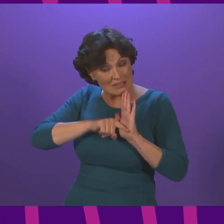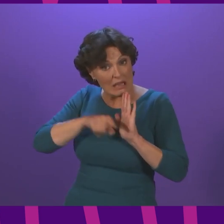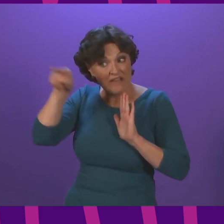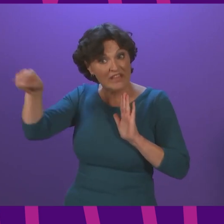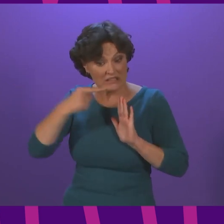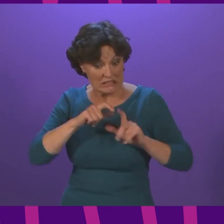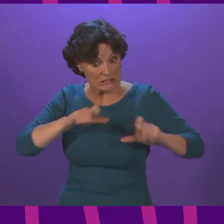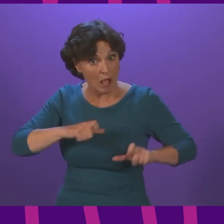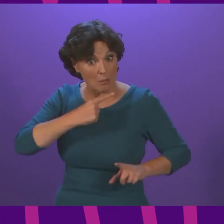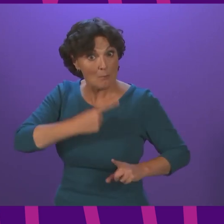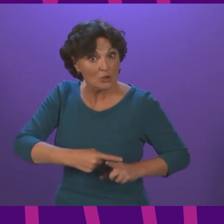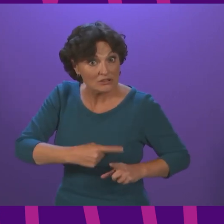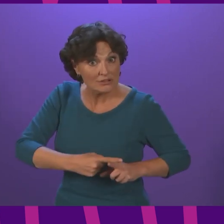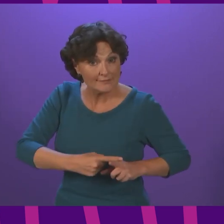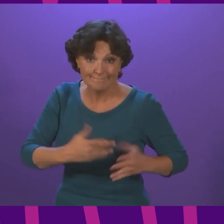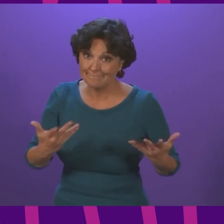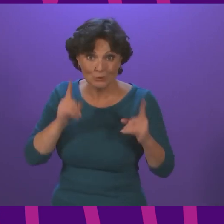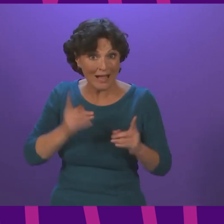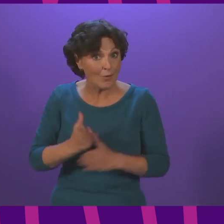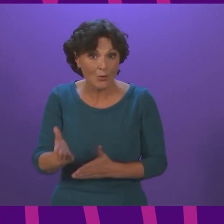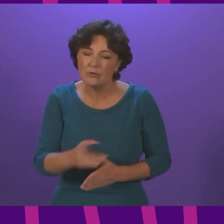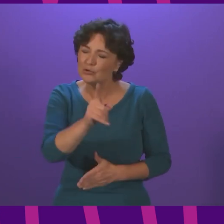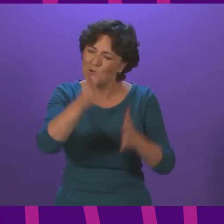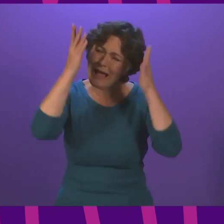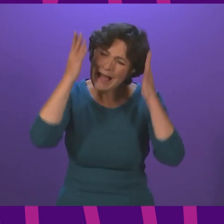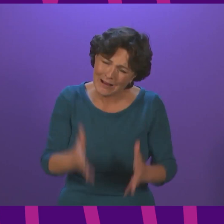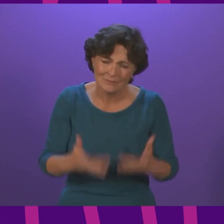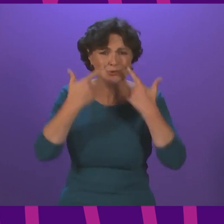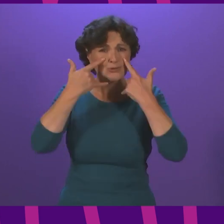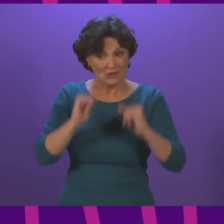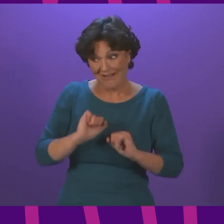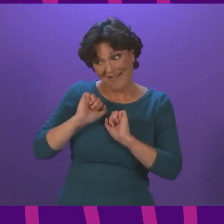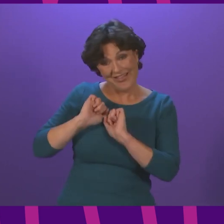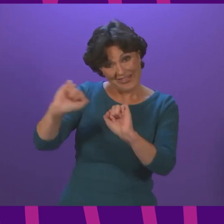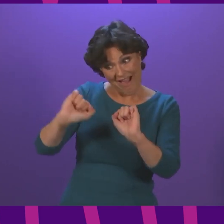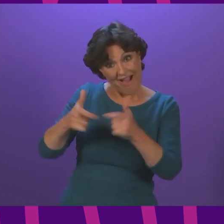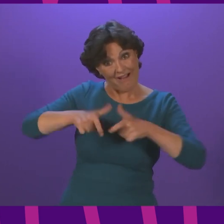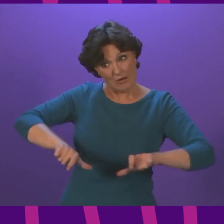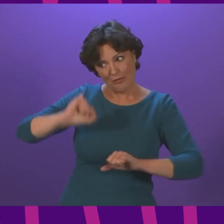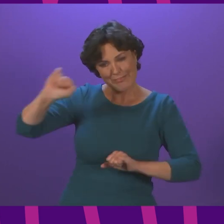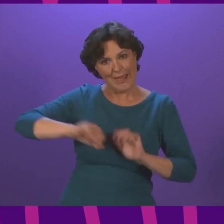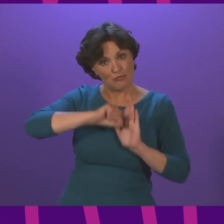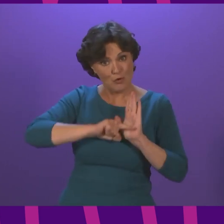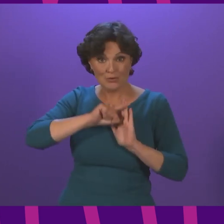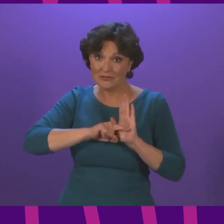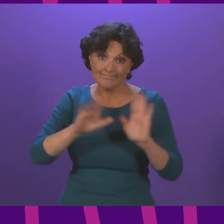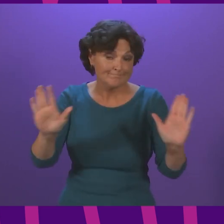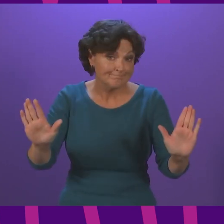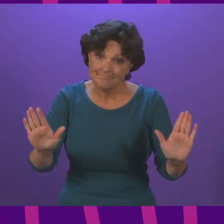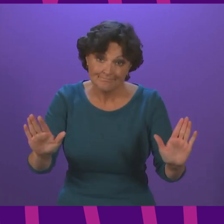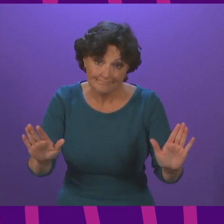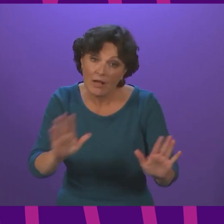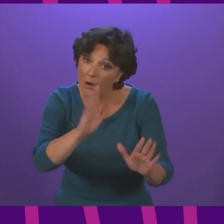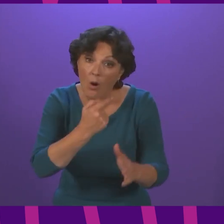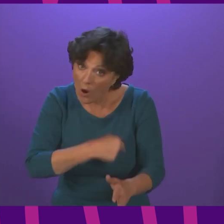the entry requirements for countries they are planning to visit before arranging a trip This is one of these issues where we will